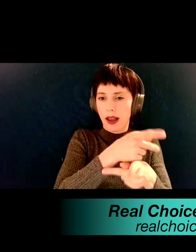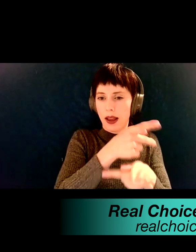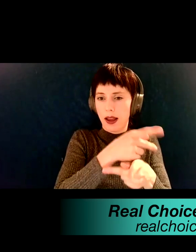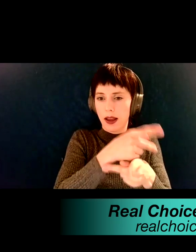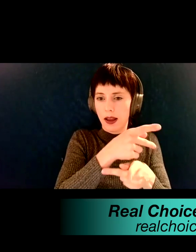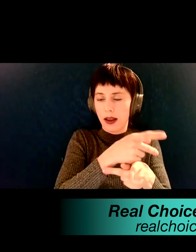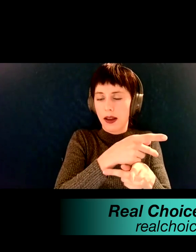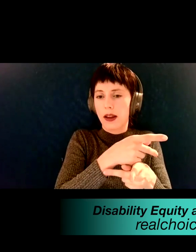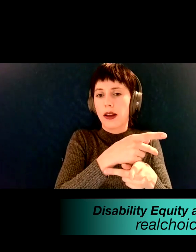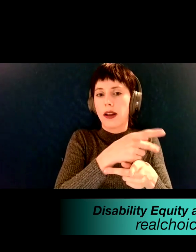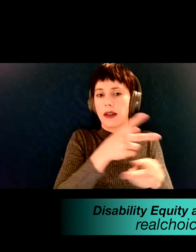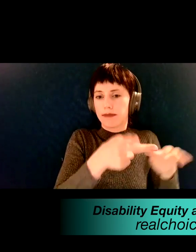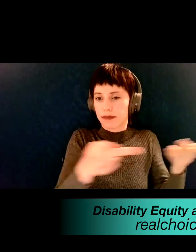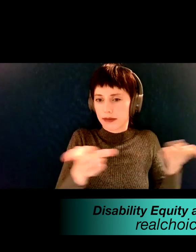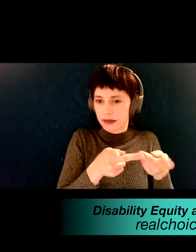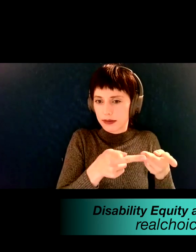board.